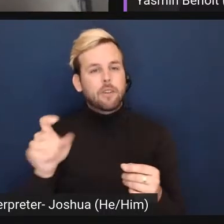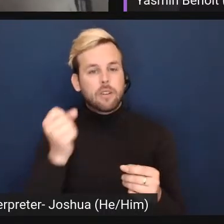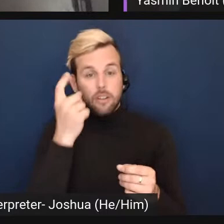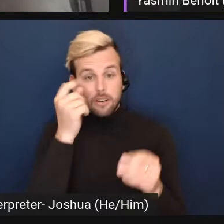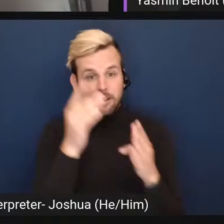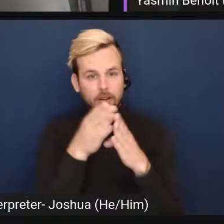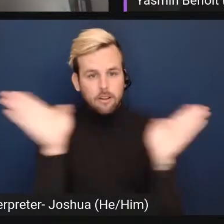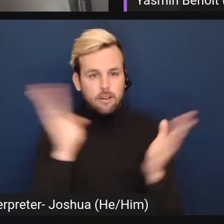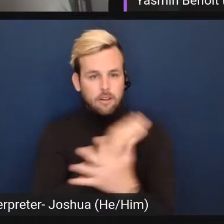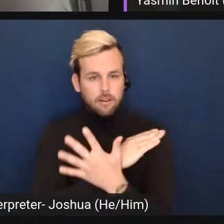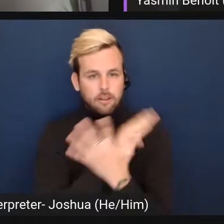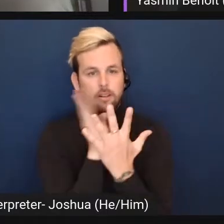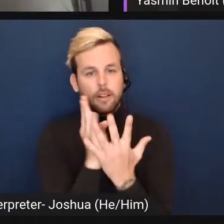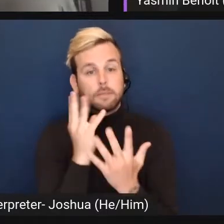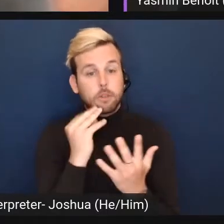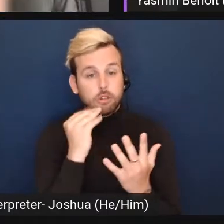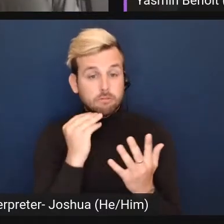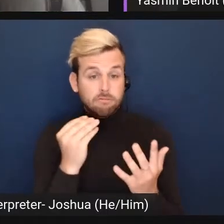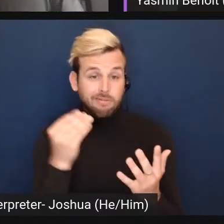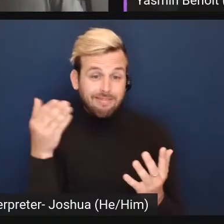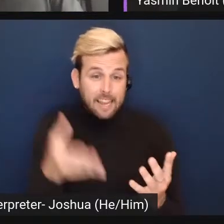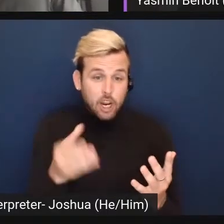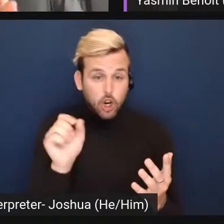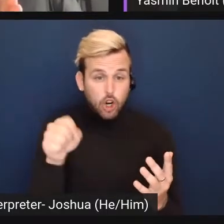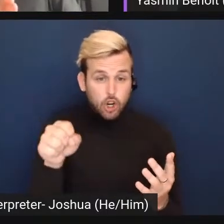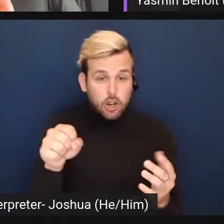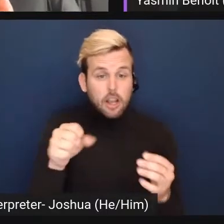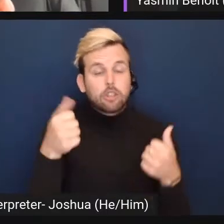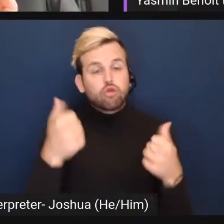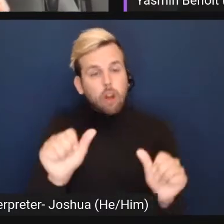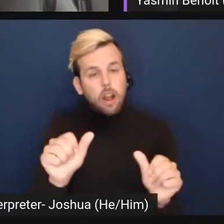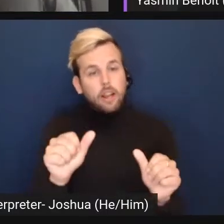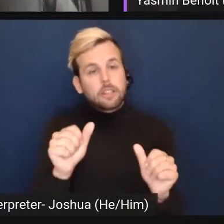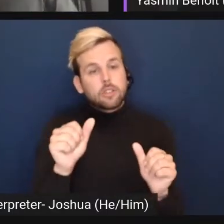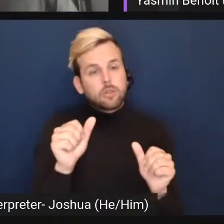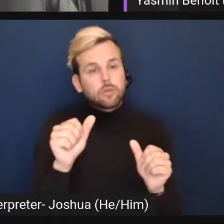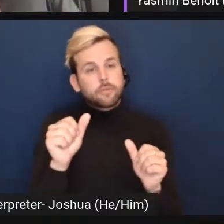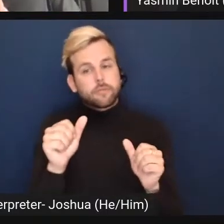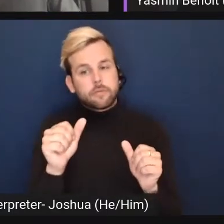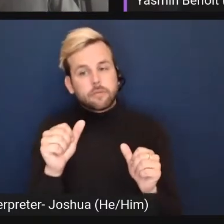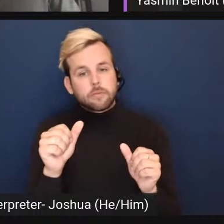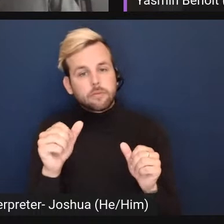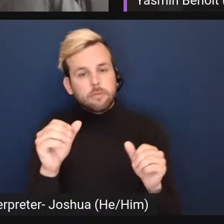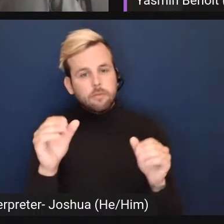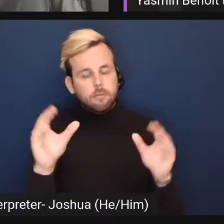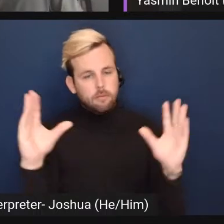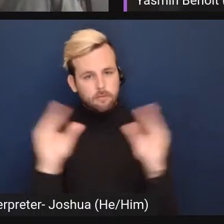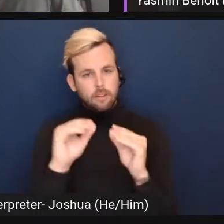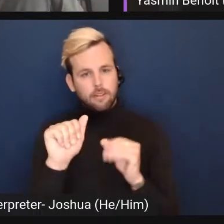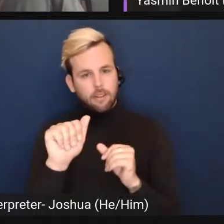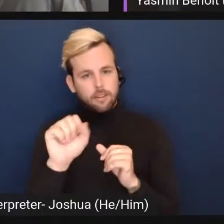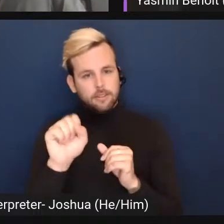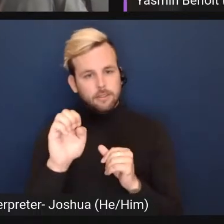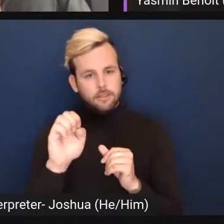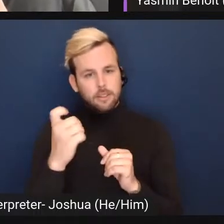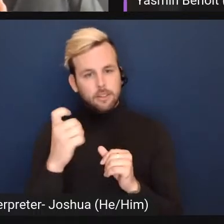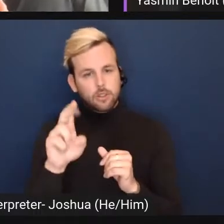diversity of experience exists. And trying to collapse asexuality into